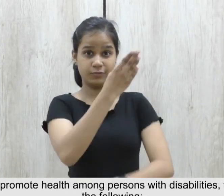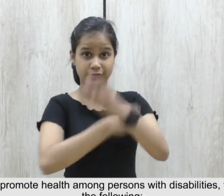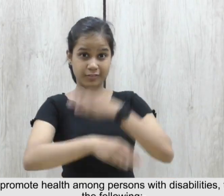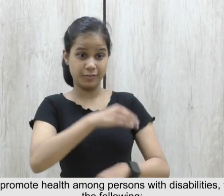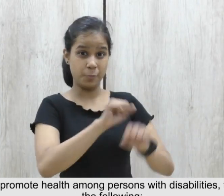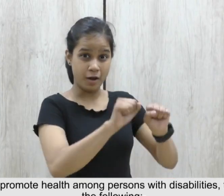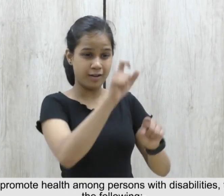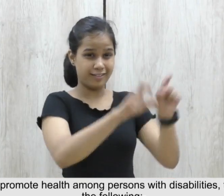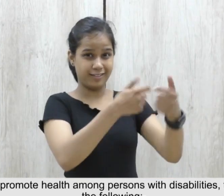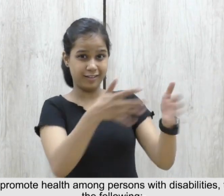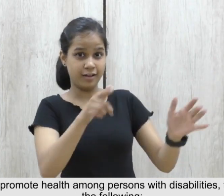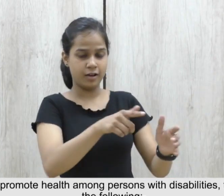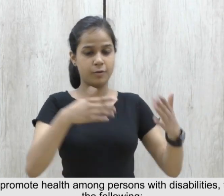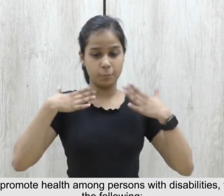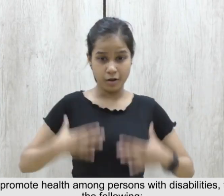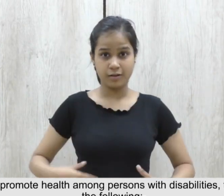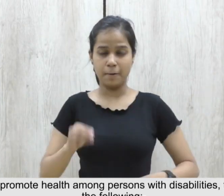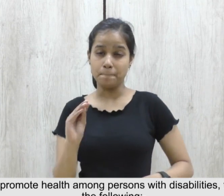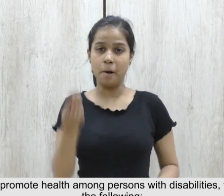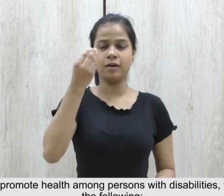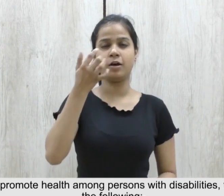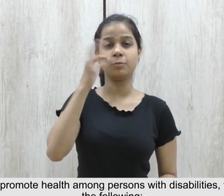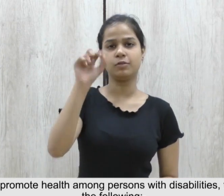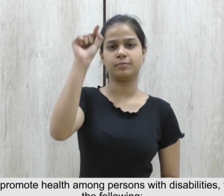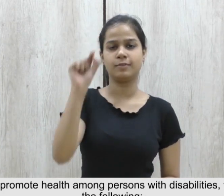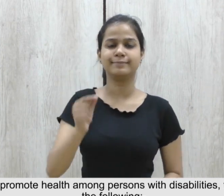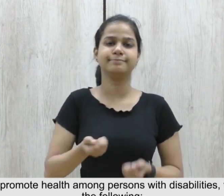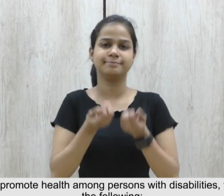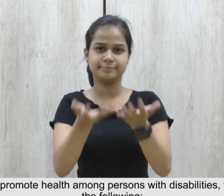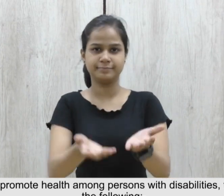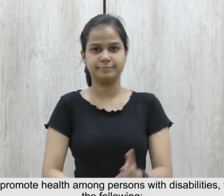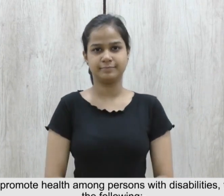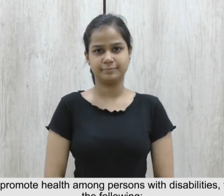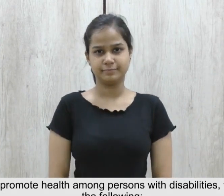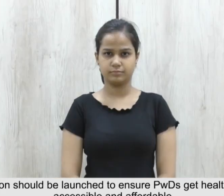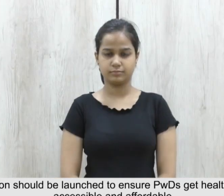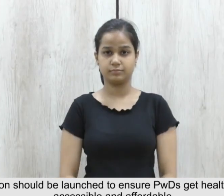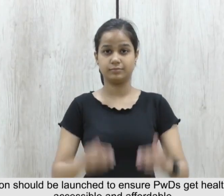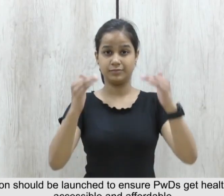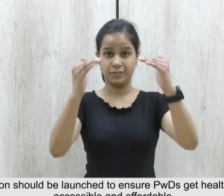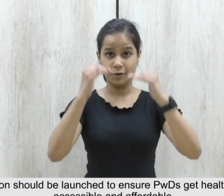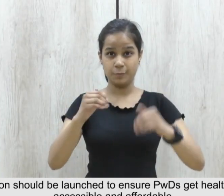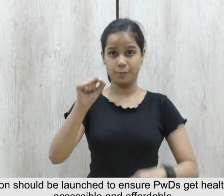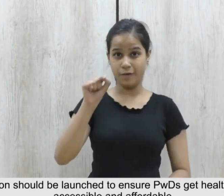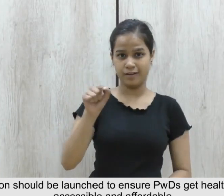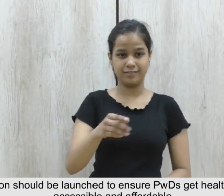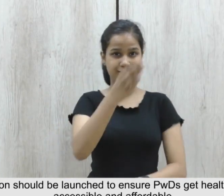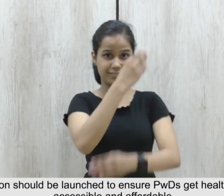With a view to promote health among persons with disability, the policy mandates the following. A targeted mission should be launched to ensure